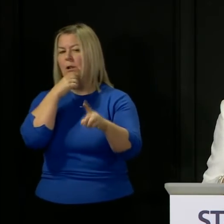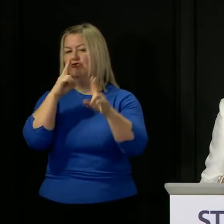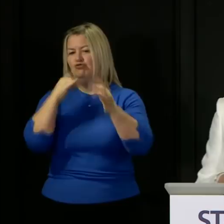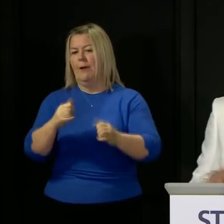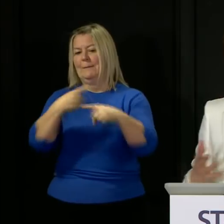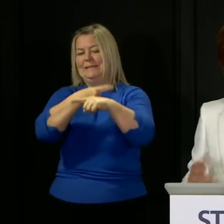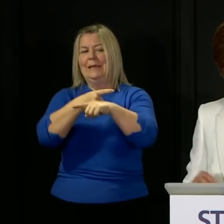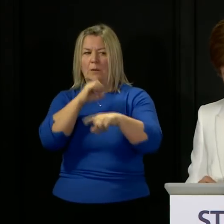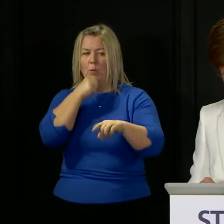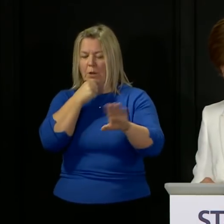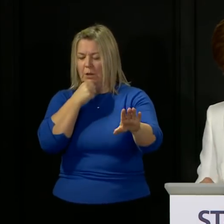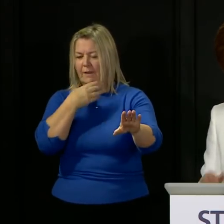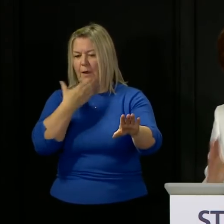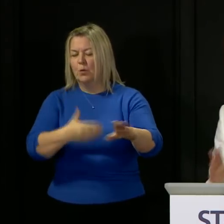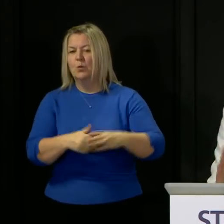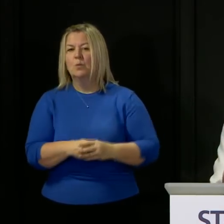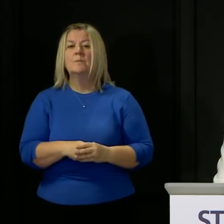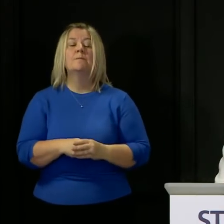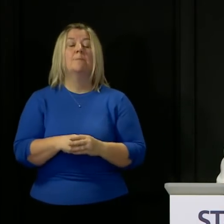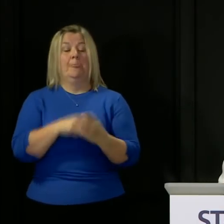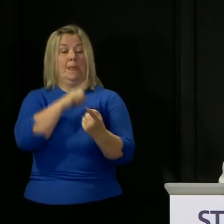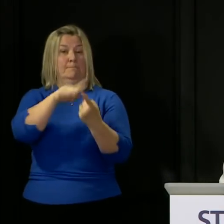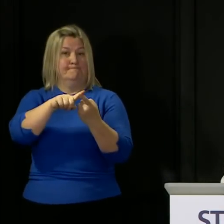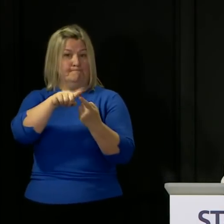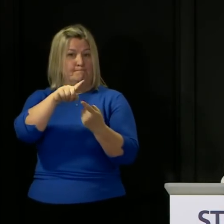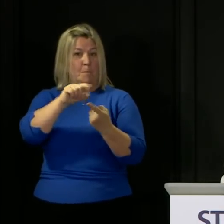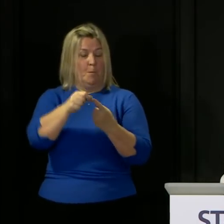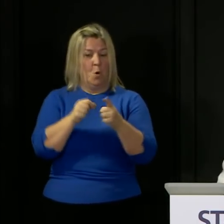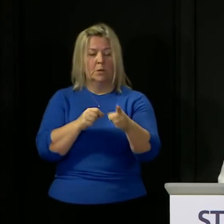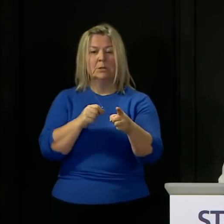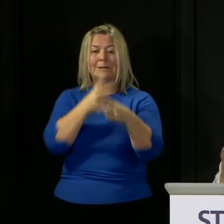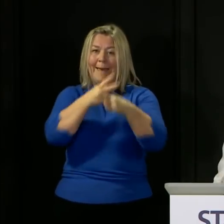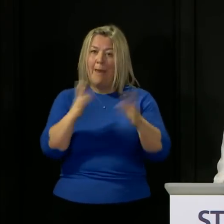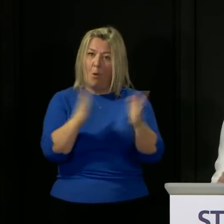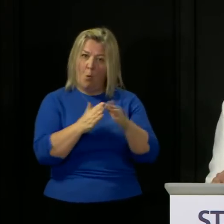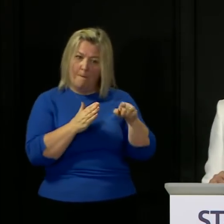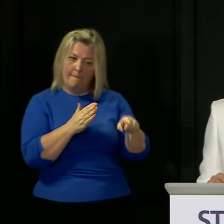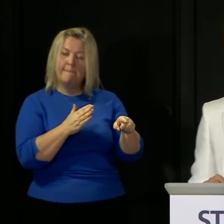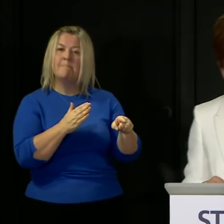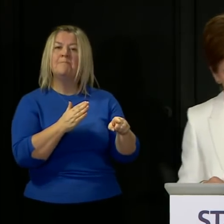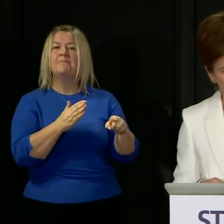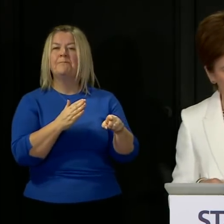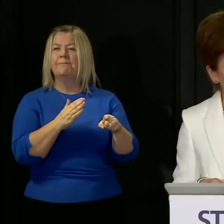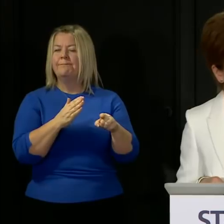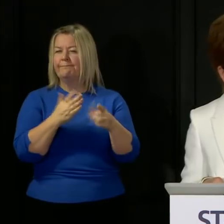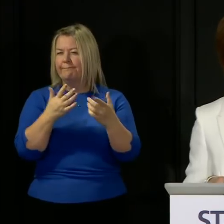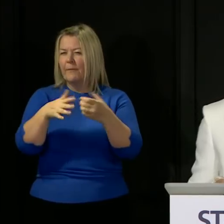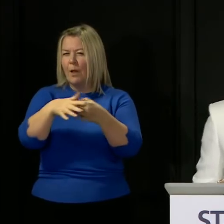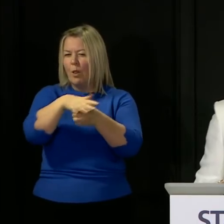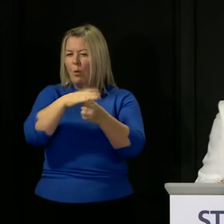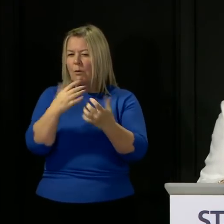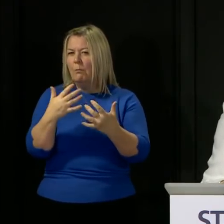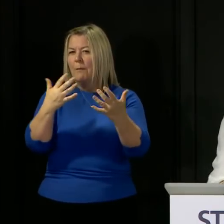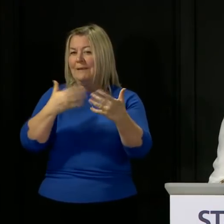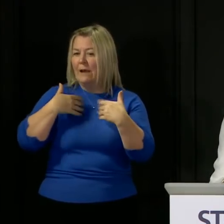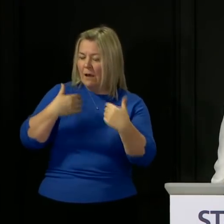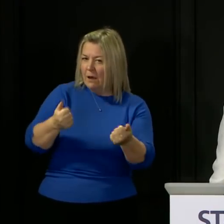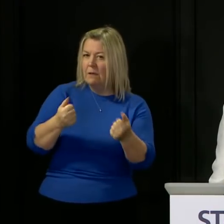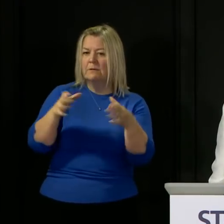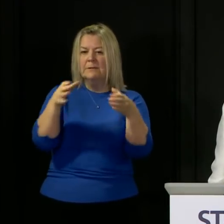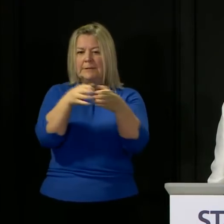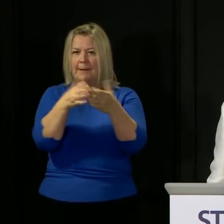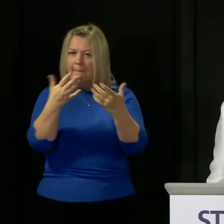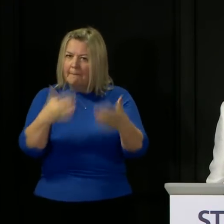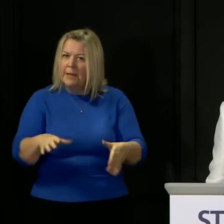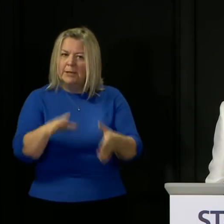to check on that on the more substantive point about care homes obviously local public health teams are working with care homes and we will certainly